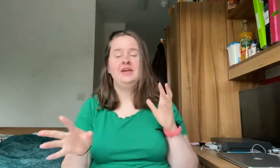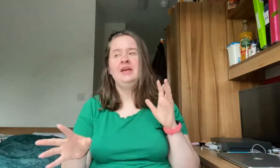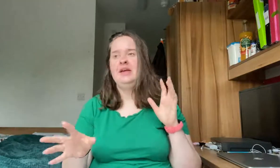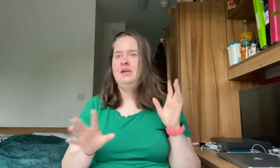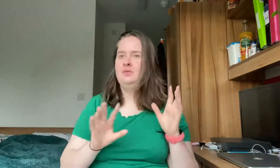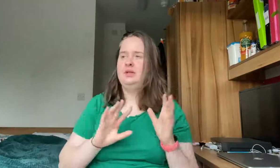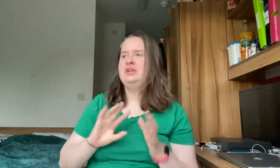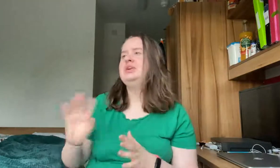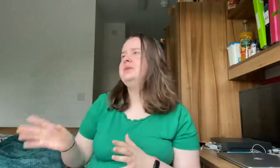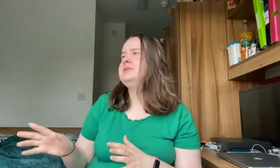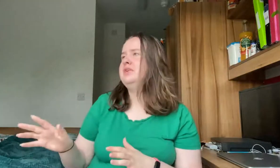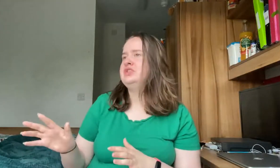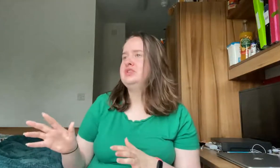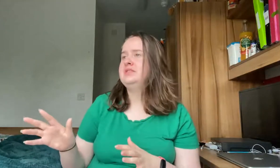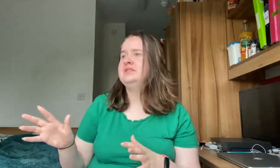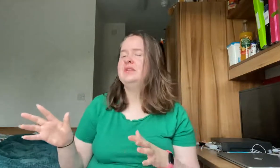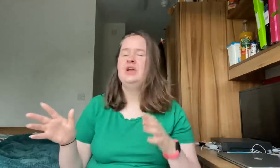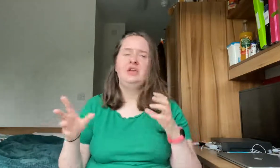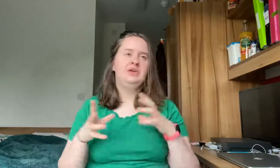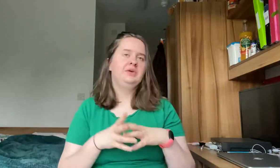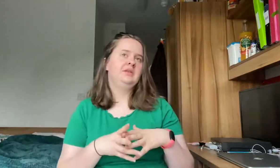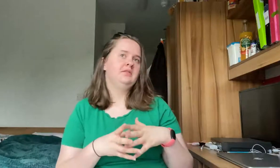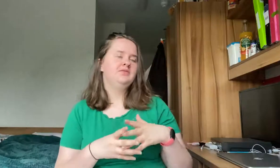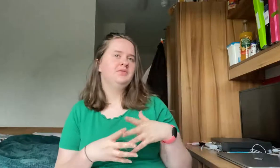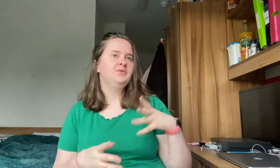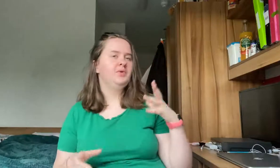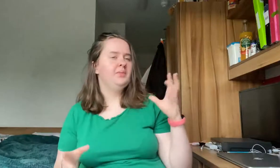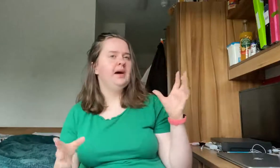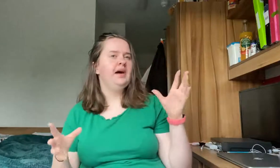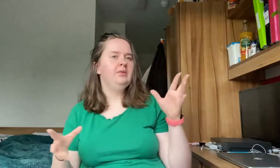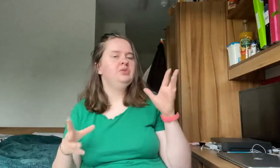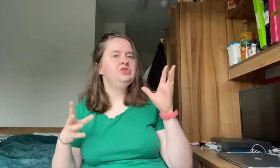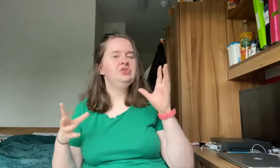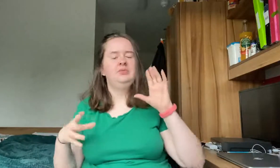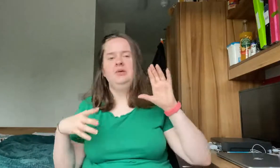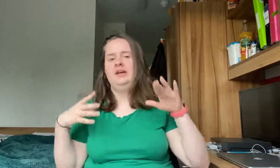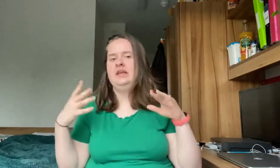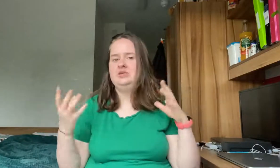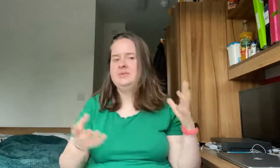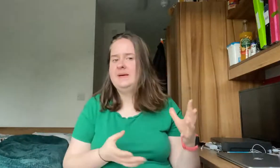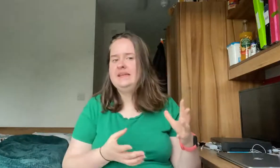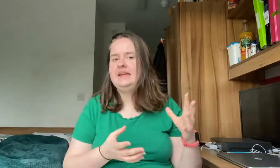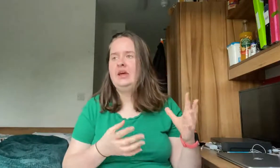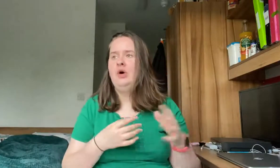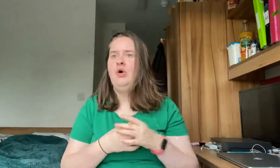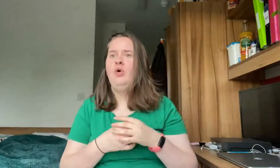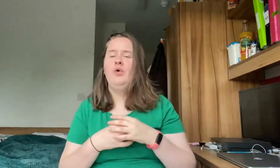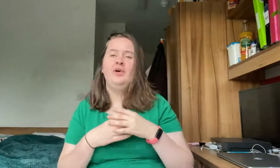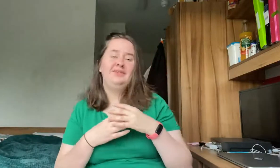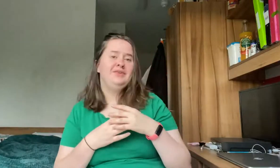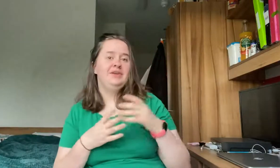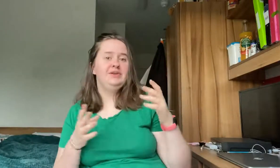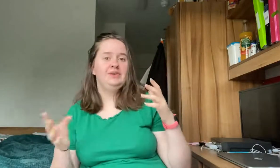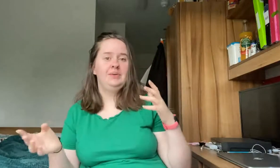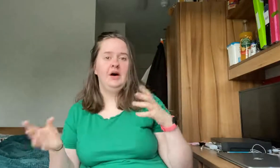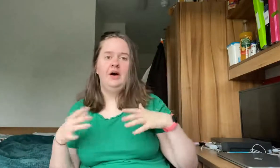when you go into freshers you can sort of compare how much you might end up spending or if you are